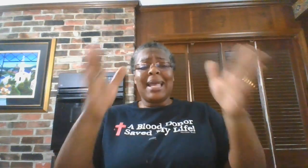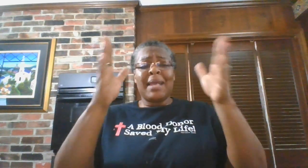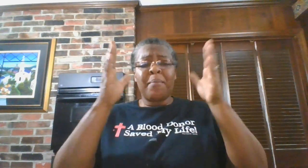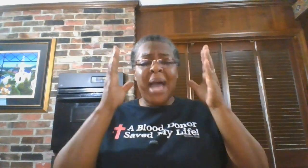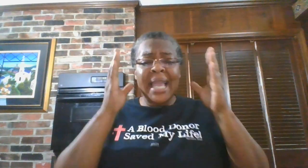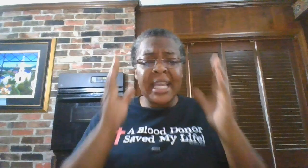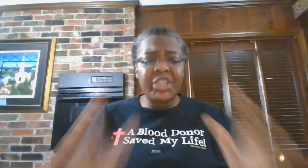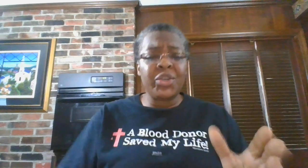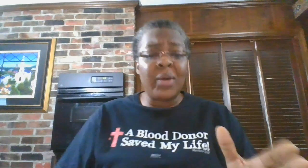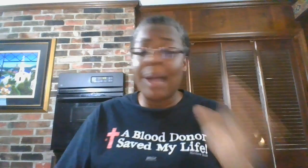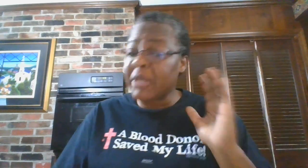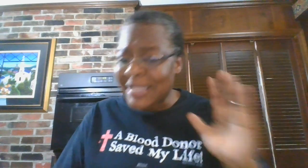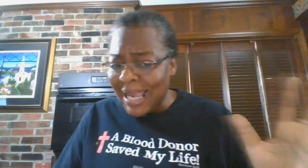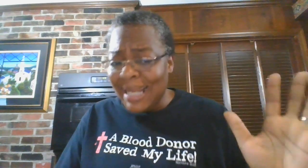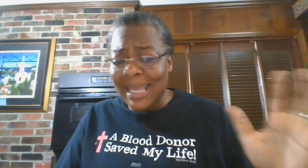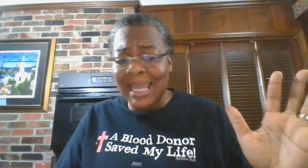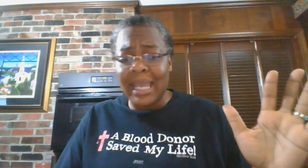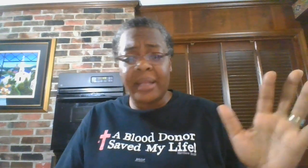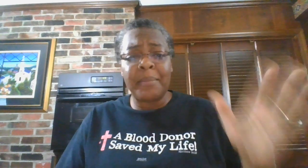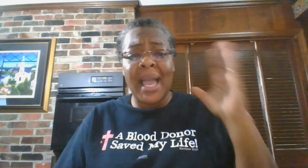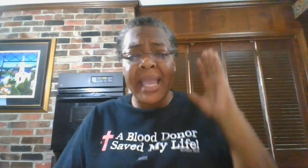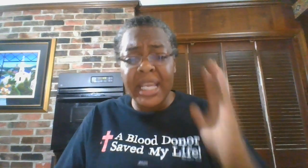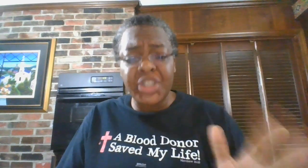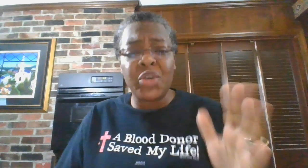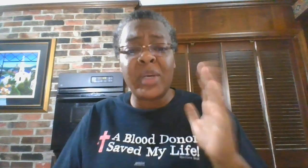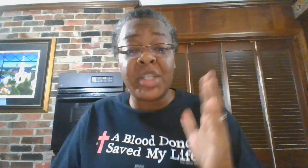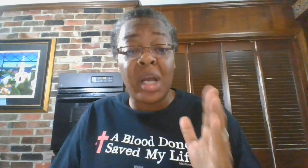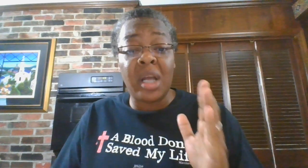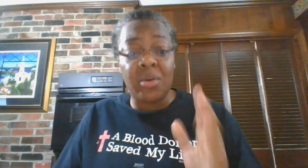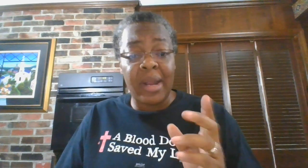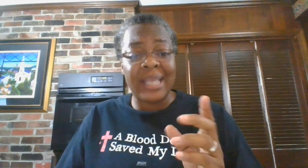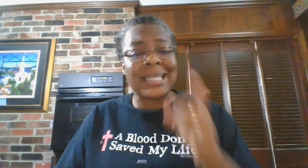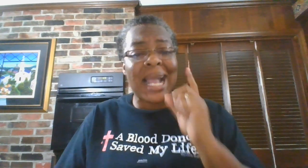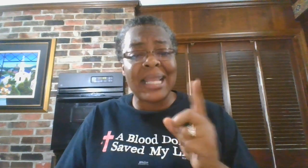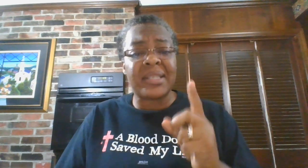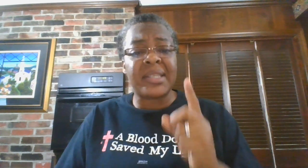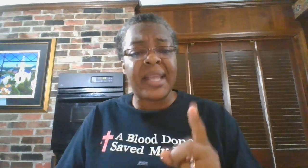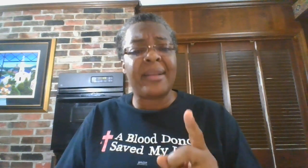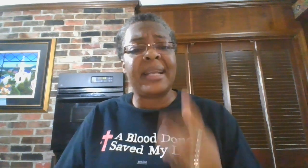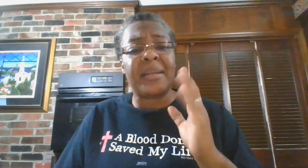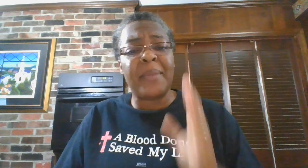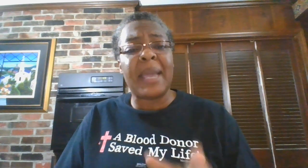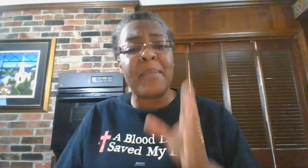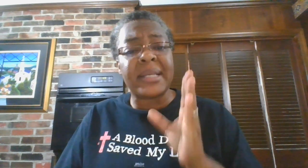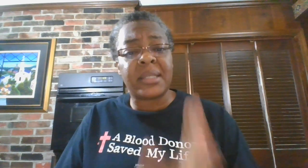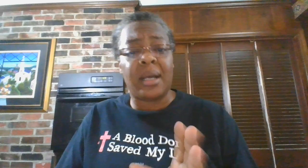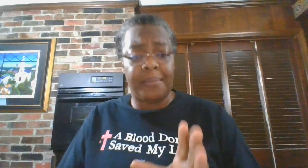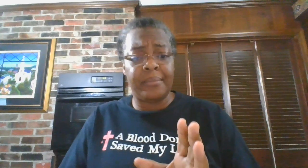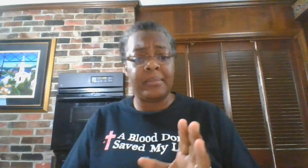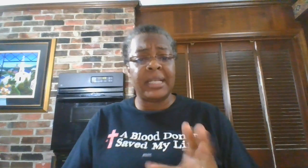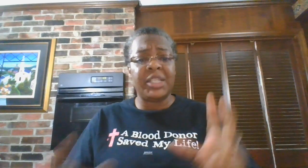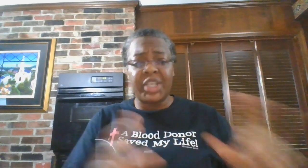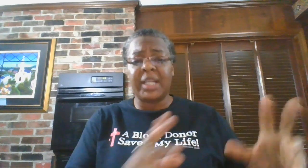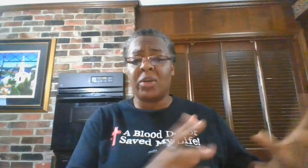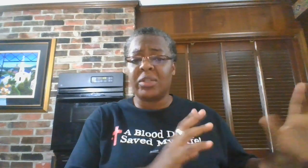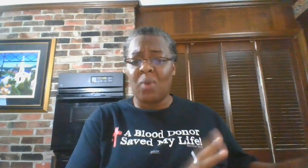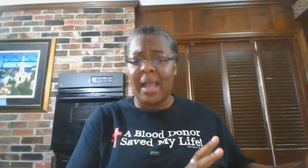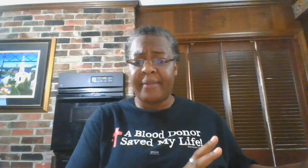My issue, I'm going say it again. My issue with John Gray is not necessarily that the man messed up. That he cheated on his wife.